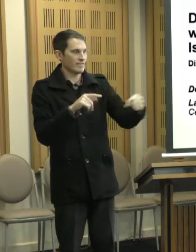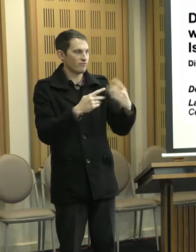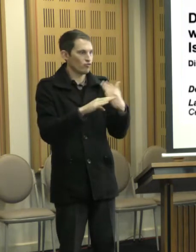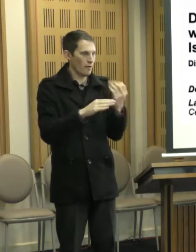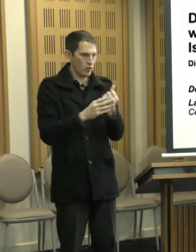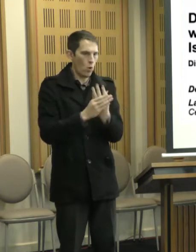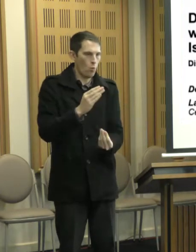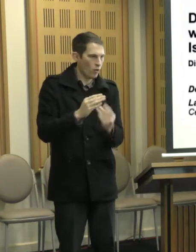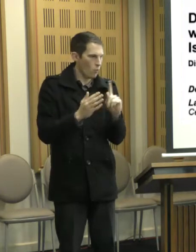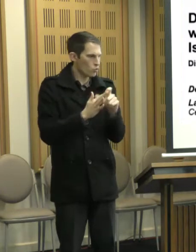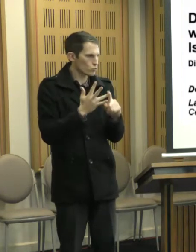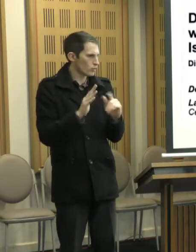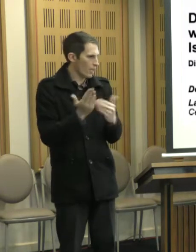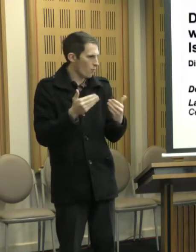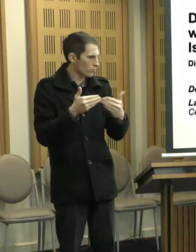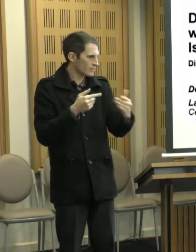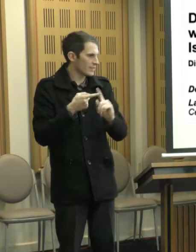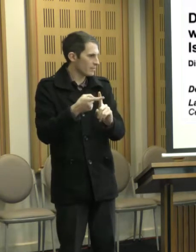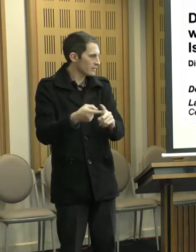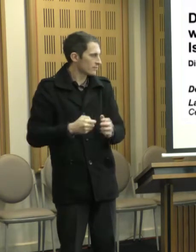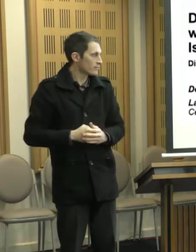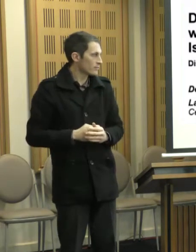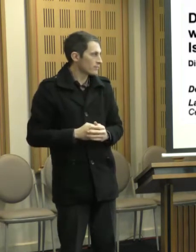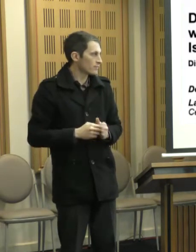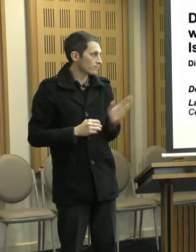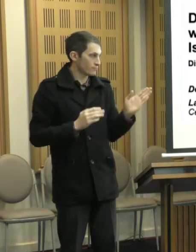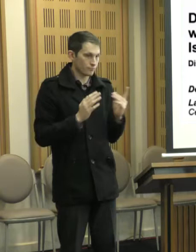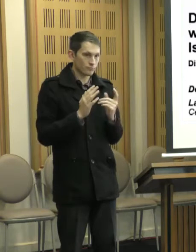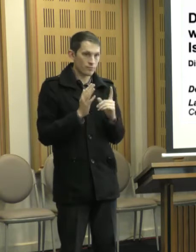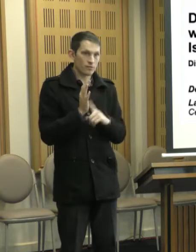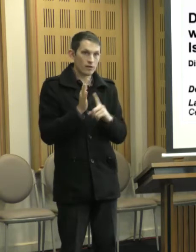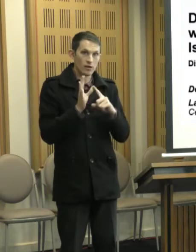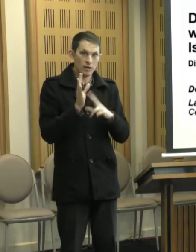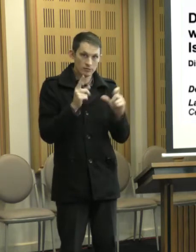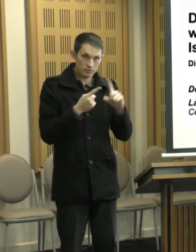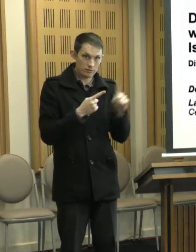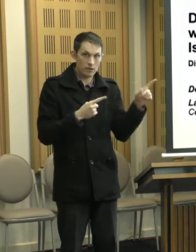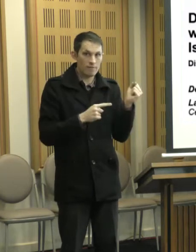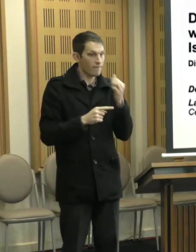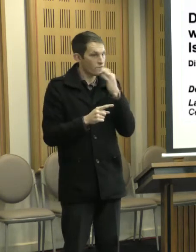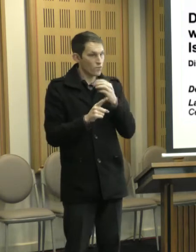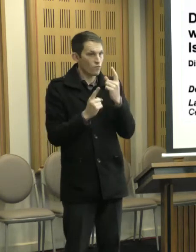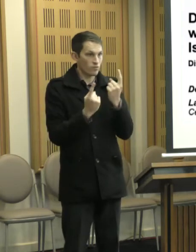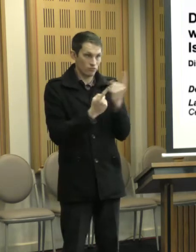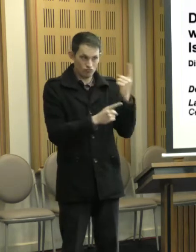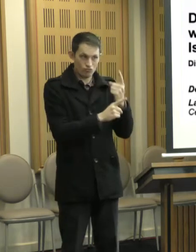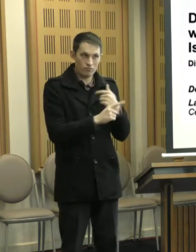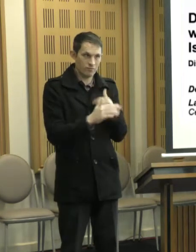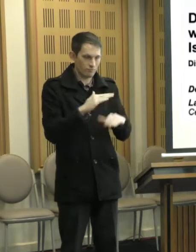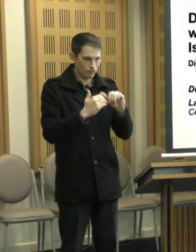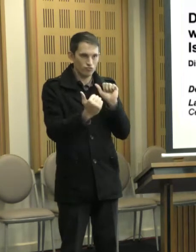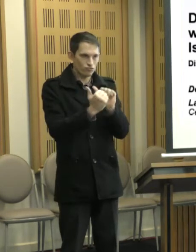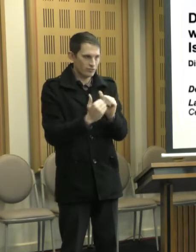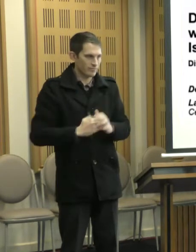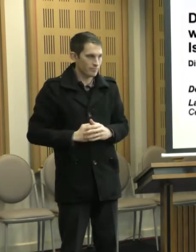hole? There's, there's a few things there. I, I totally agree. And I think, um, what we found at